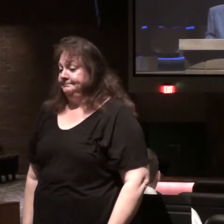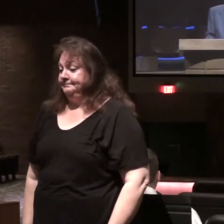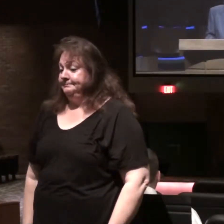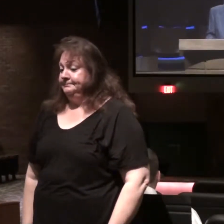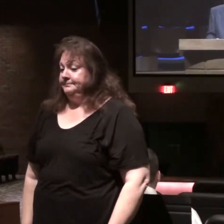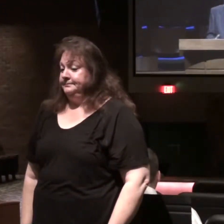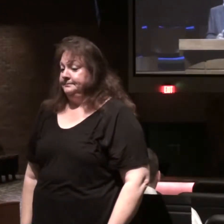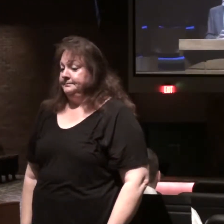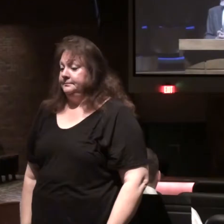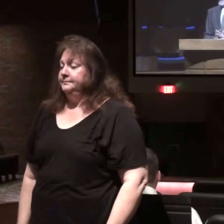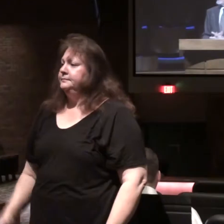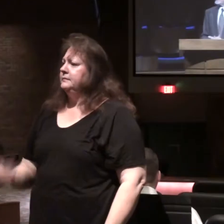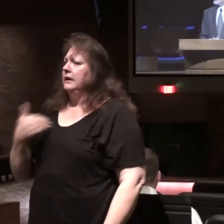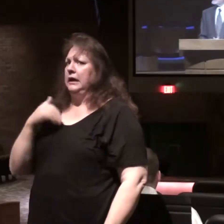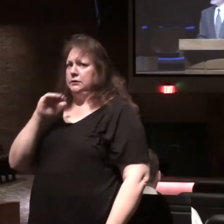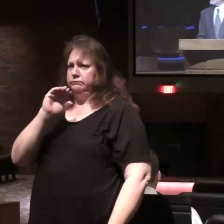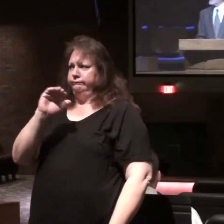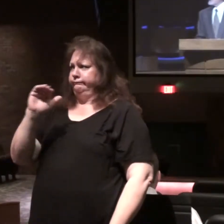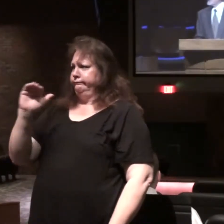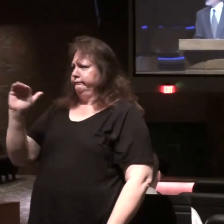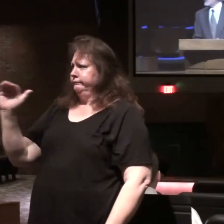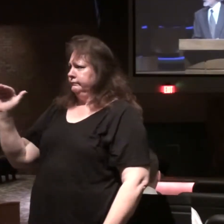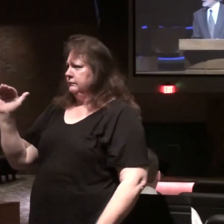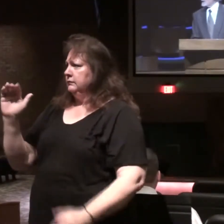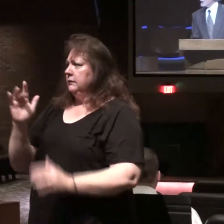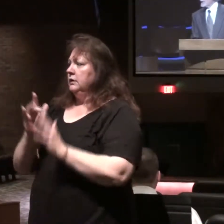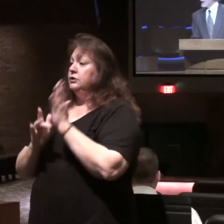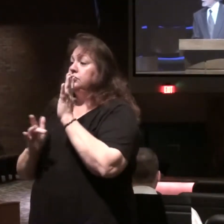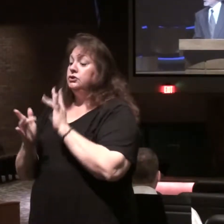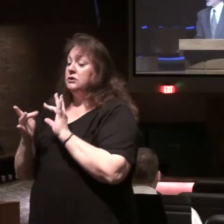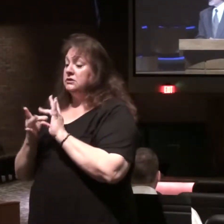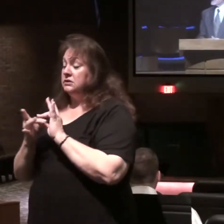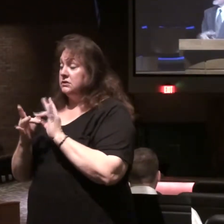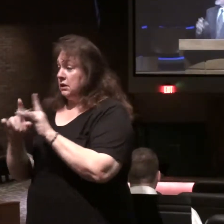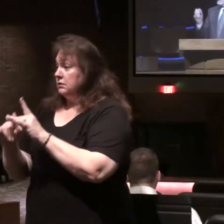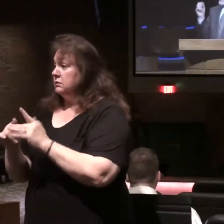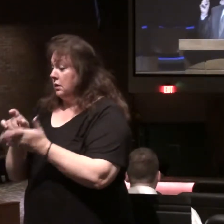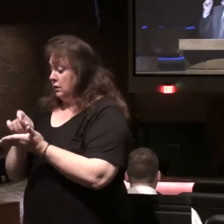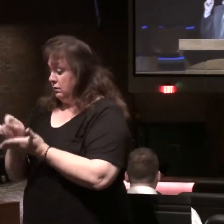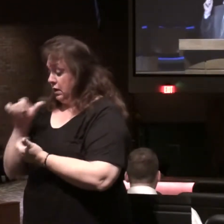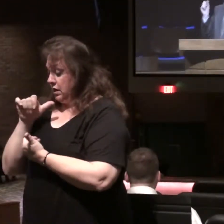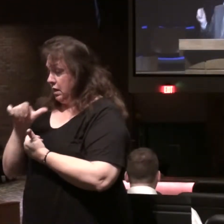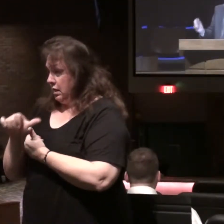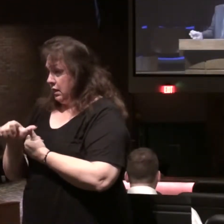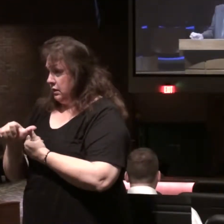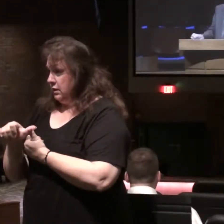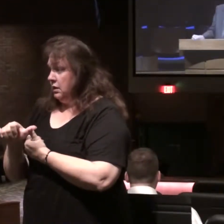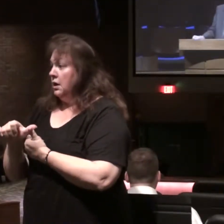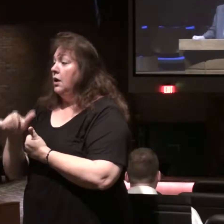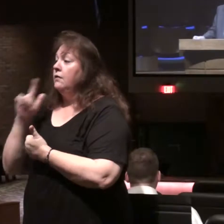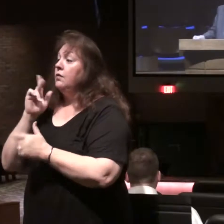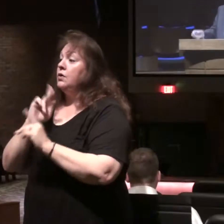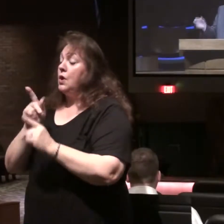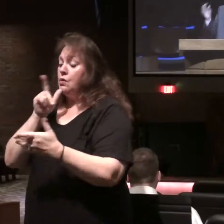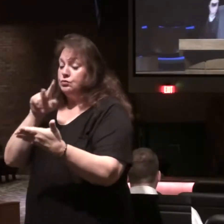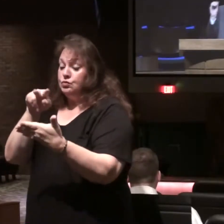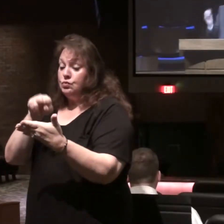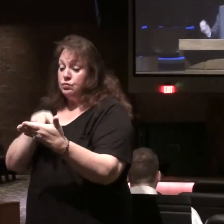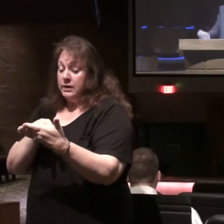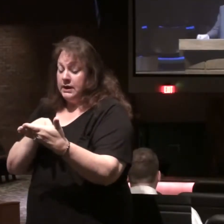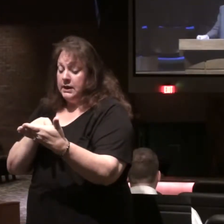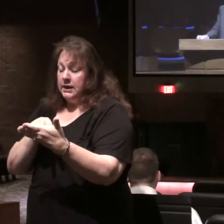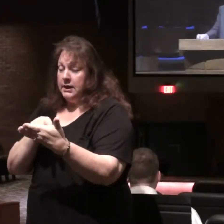And I remind you, Jesus said as he began this letter, that there is blessing on those who read,